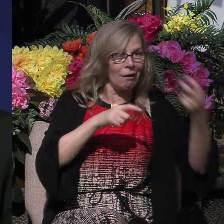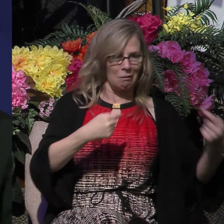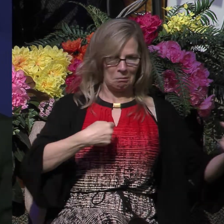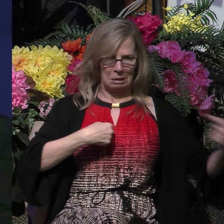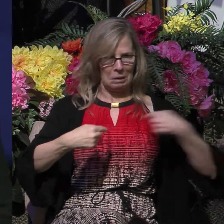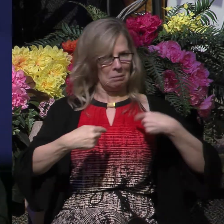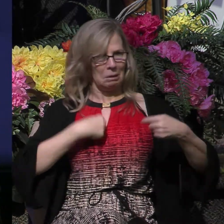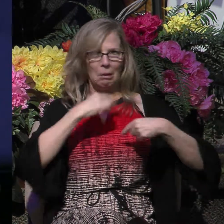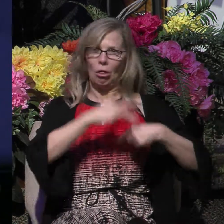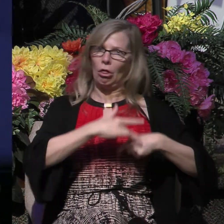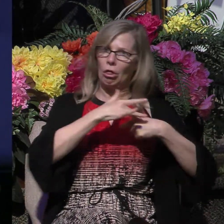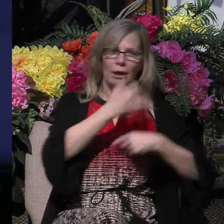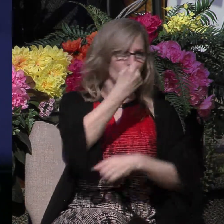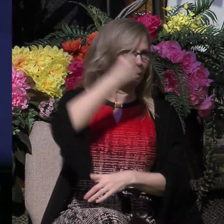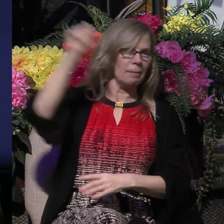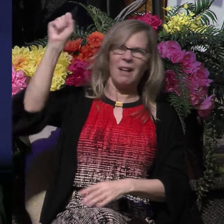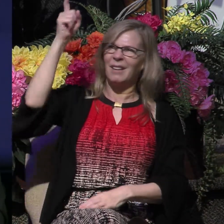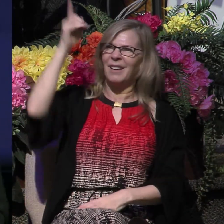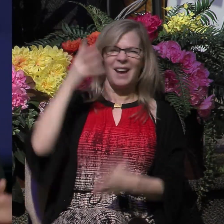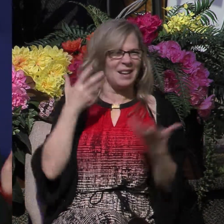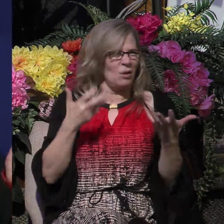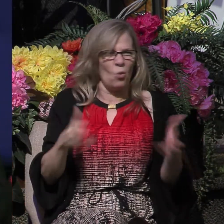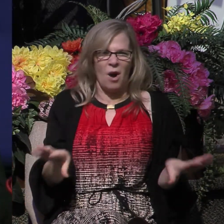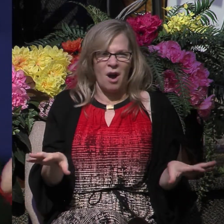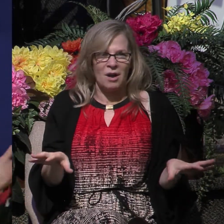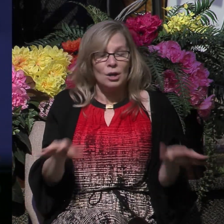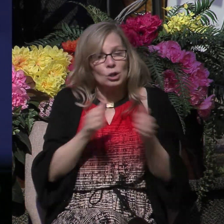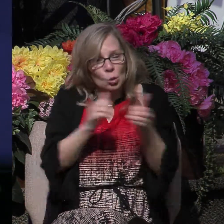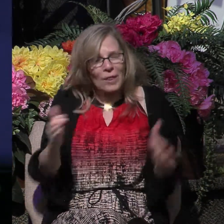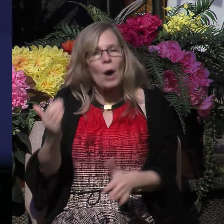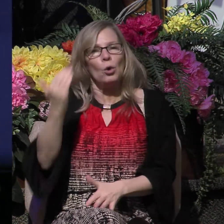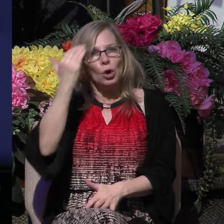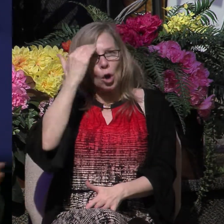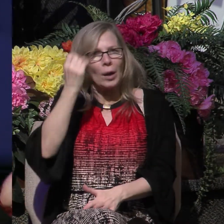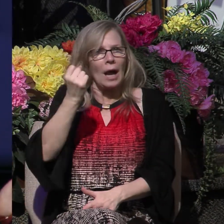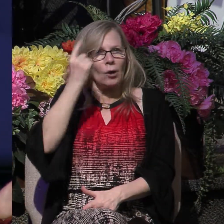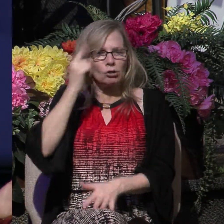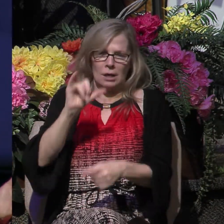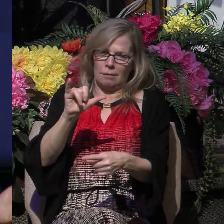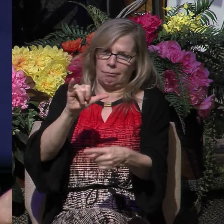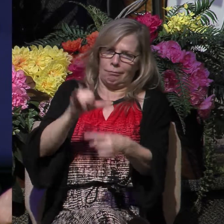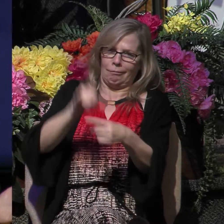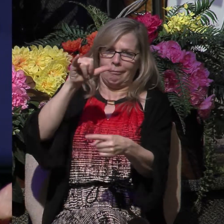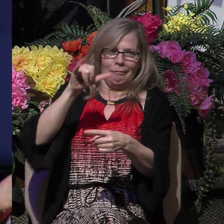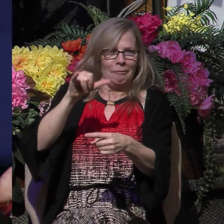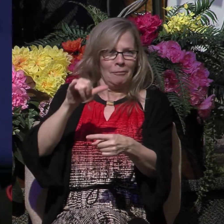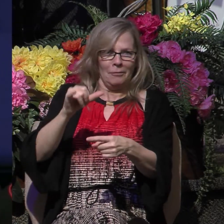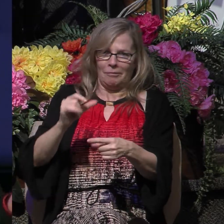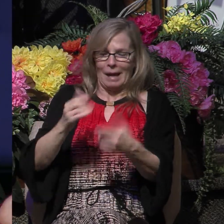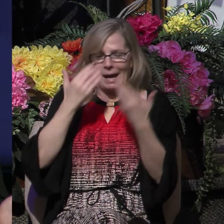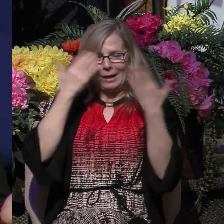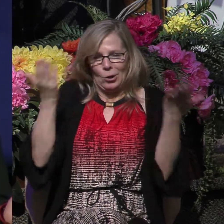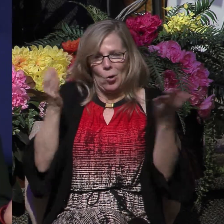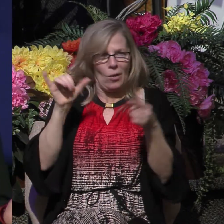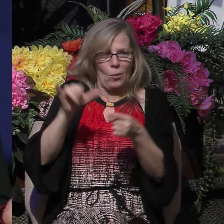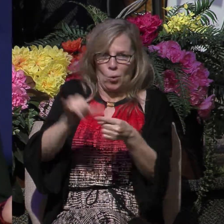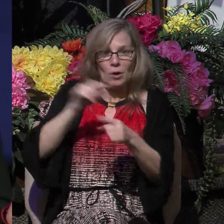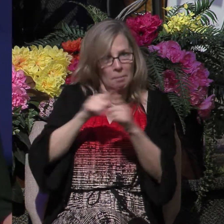-centeredness and rebellion to God. And so, without even knowing the theological term repentance, I did repent, repent, and I